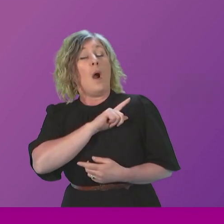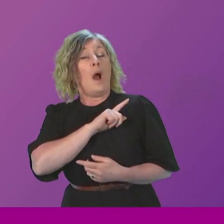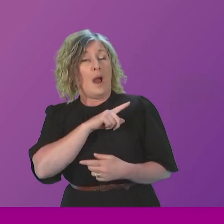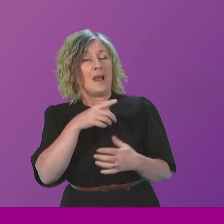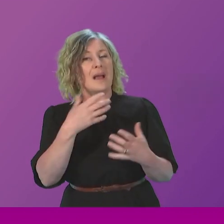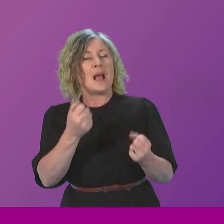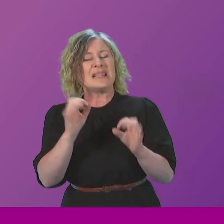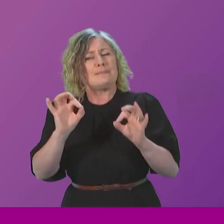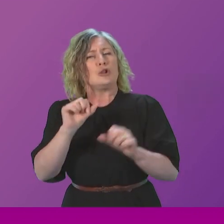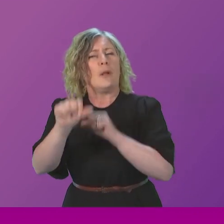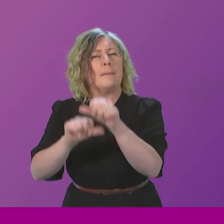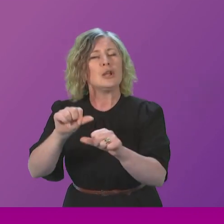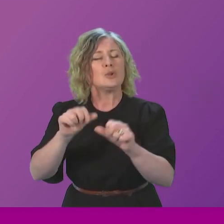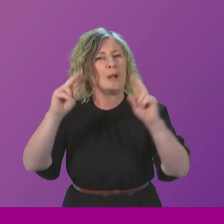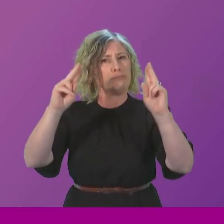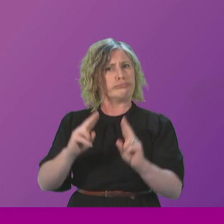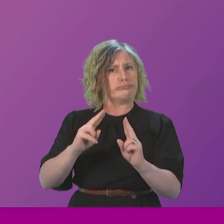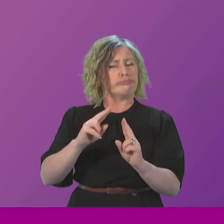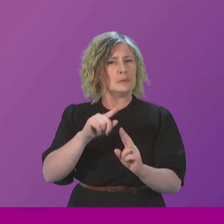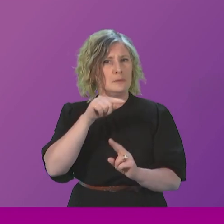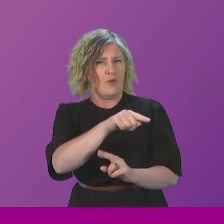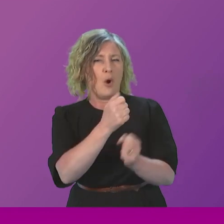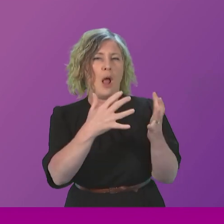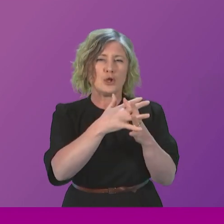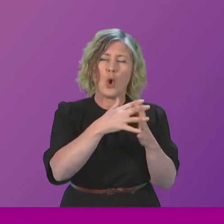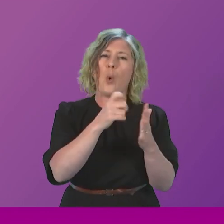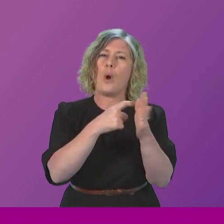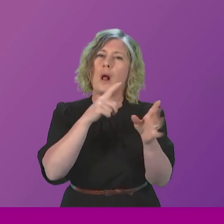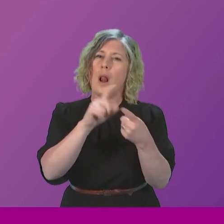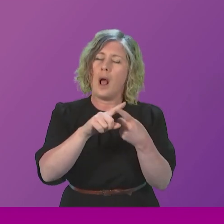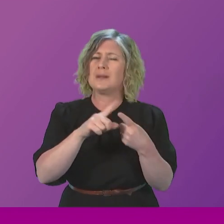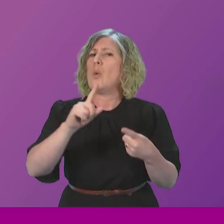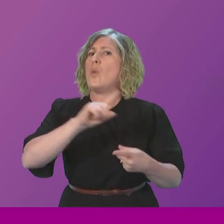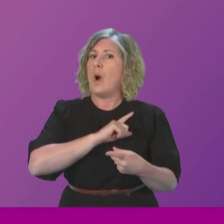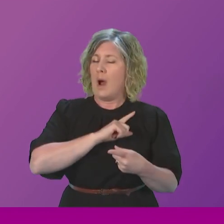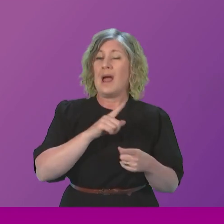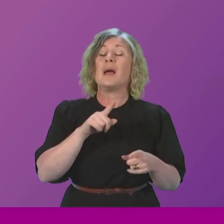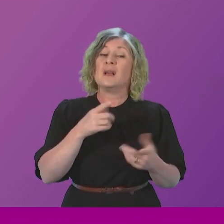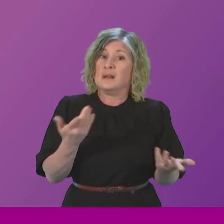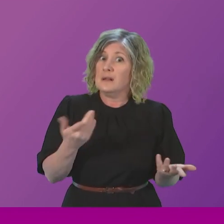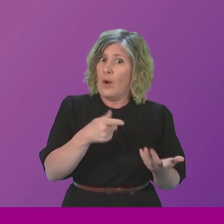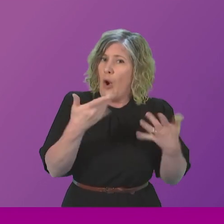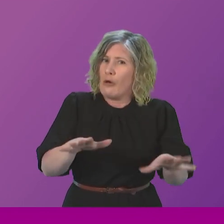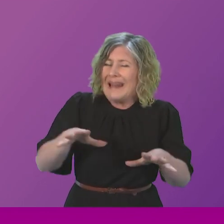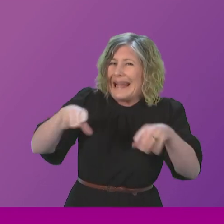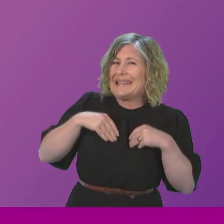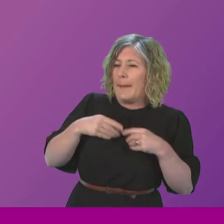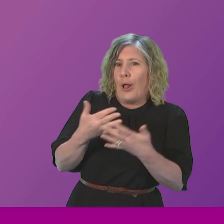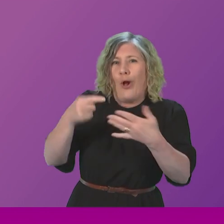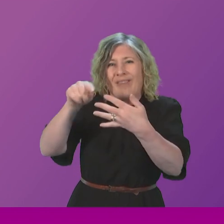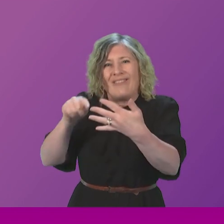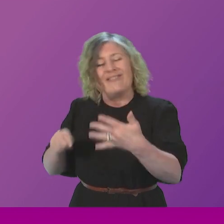relation to special measures was because the majority of those oversight recommendations were accepted. Work was underway. Many of them